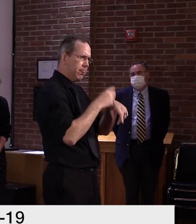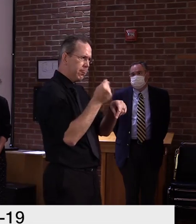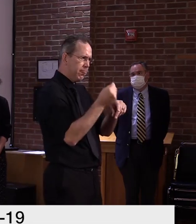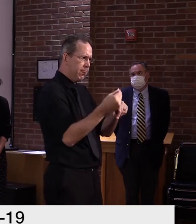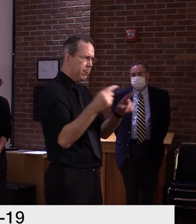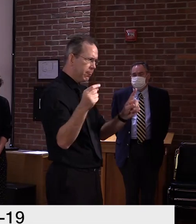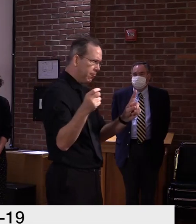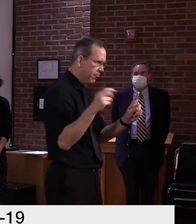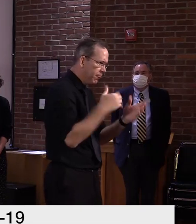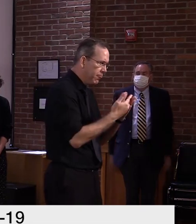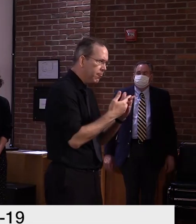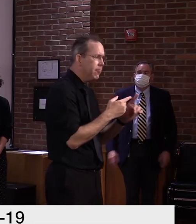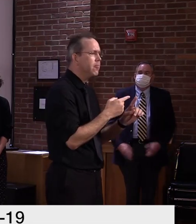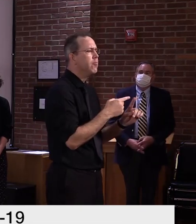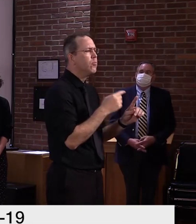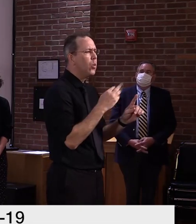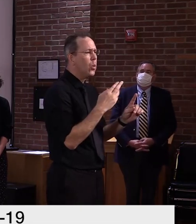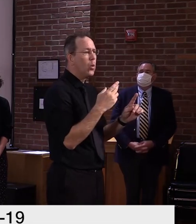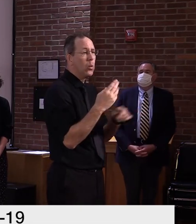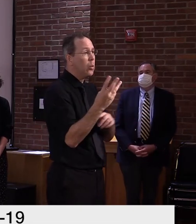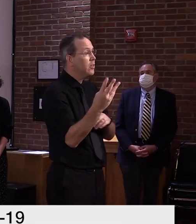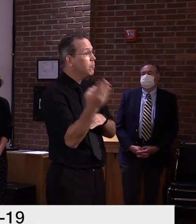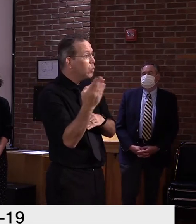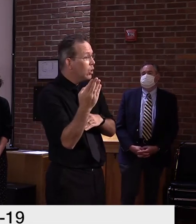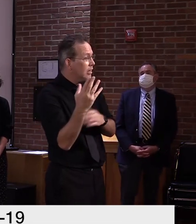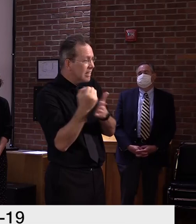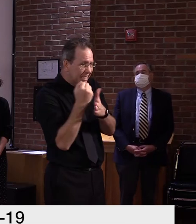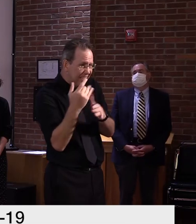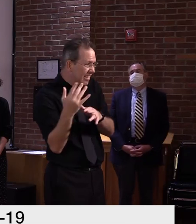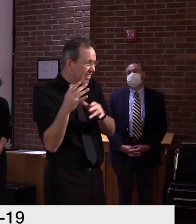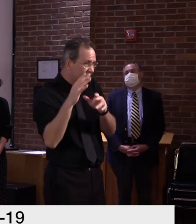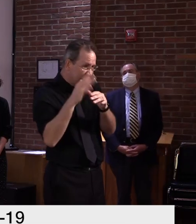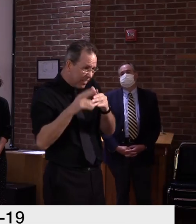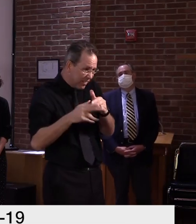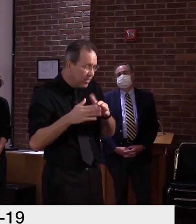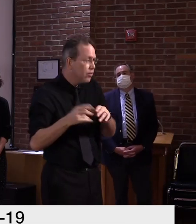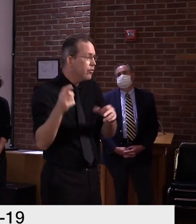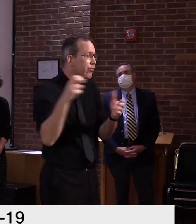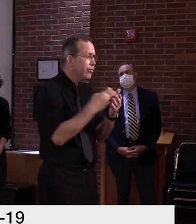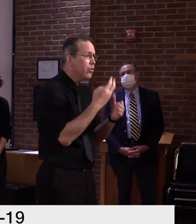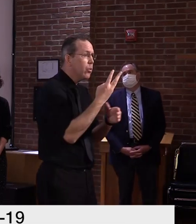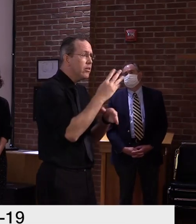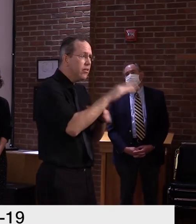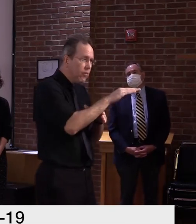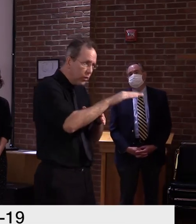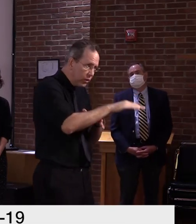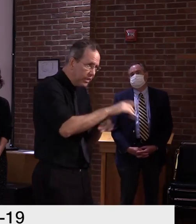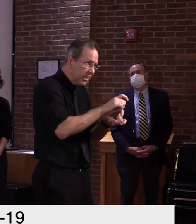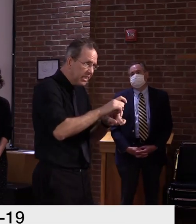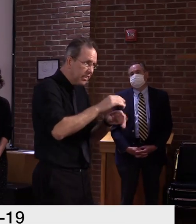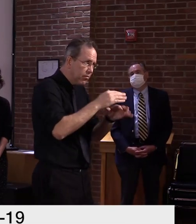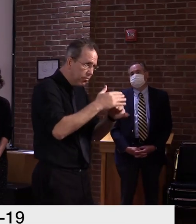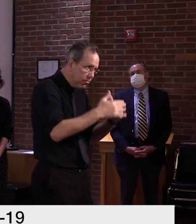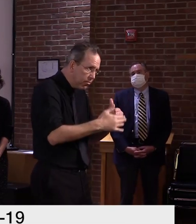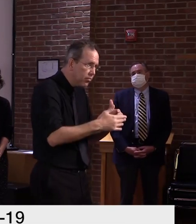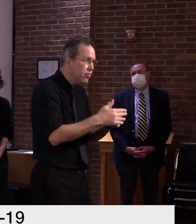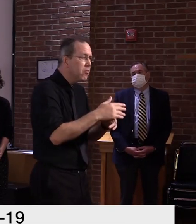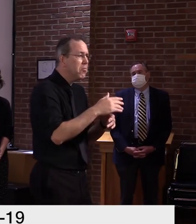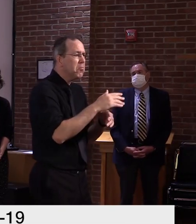Wednesday, some of them could be run on Wednesday, but generally they'll be run on Thursday, so the results will be out by the evening